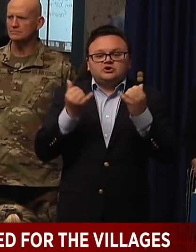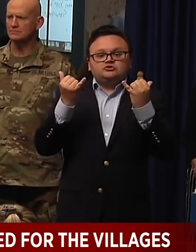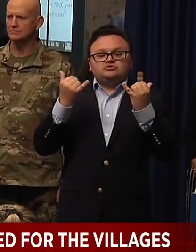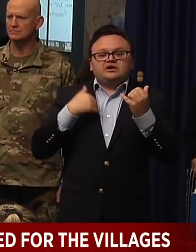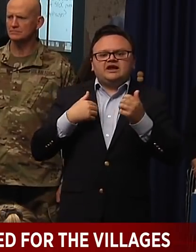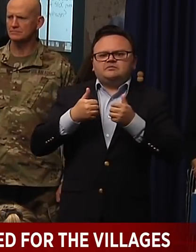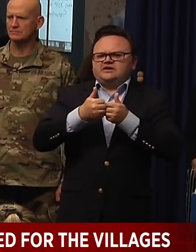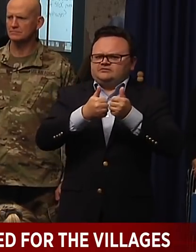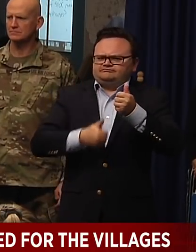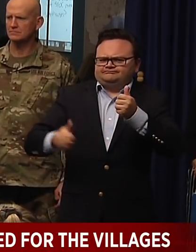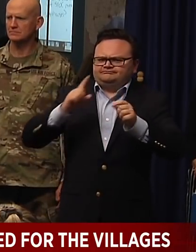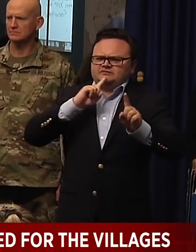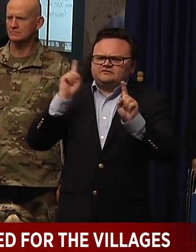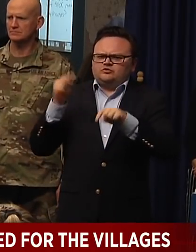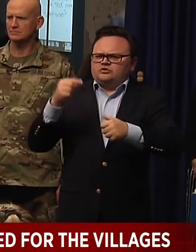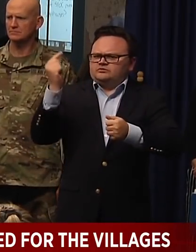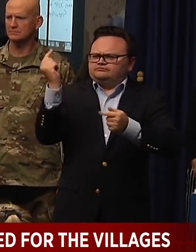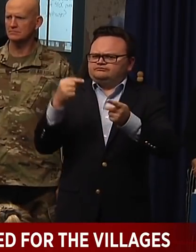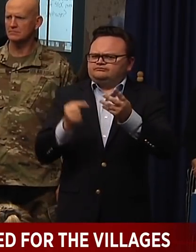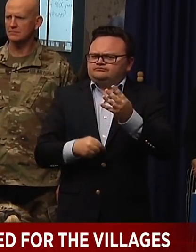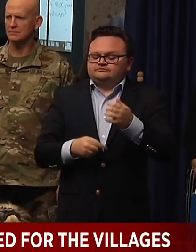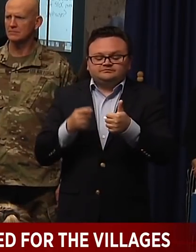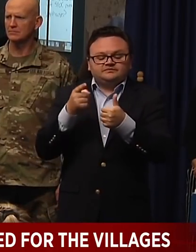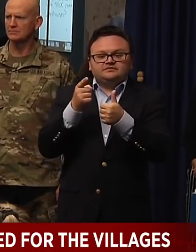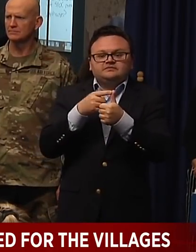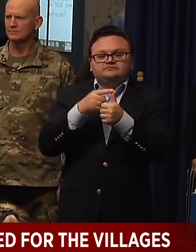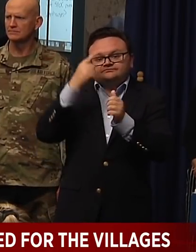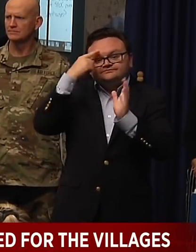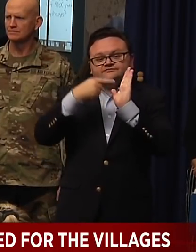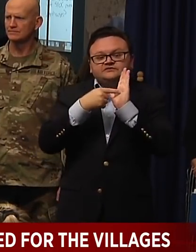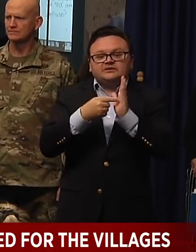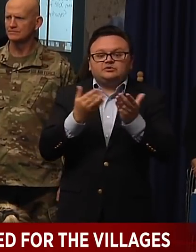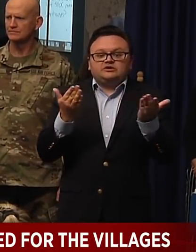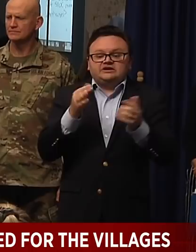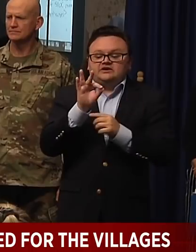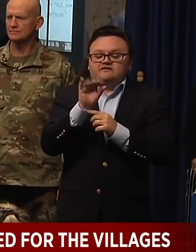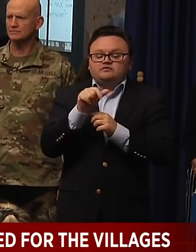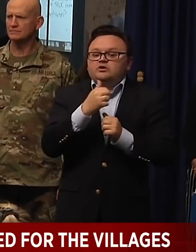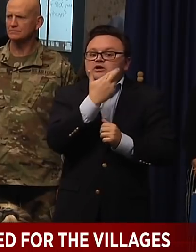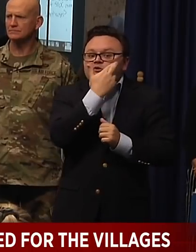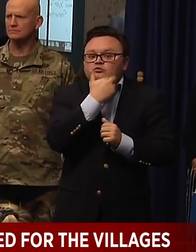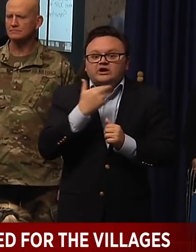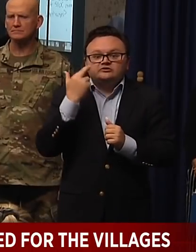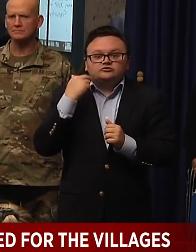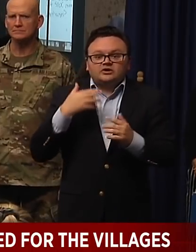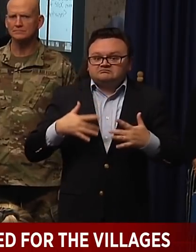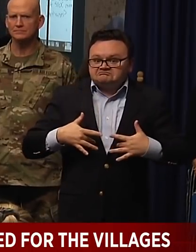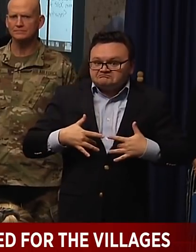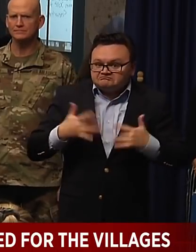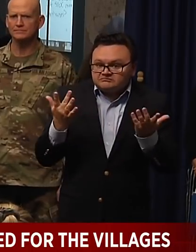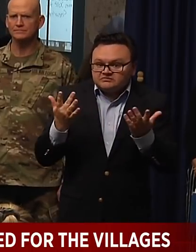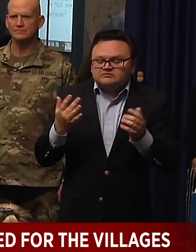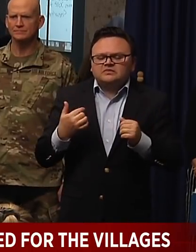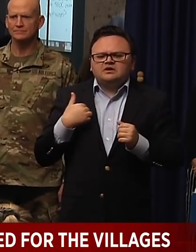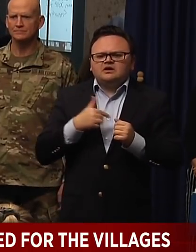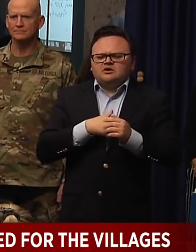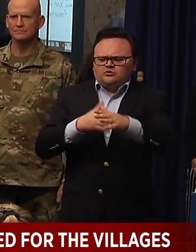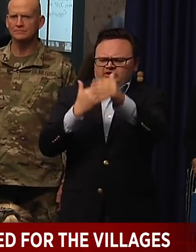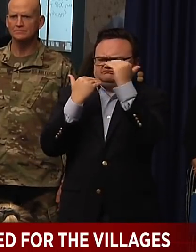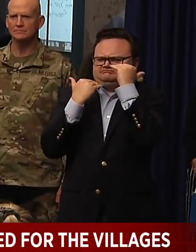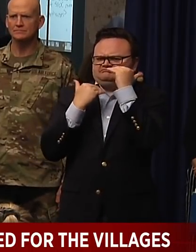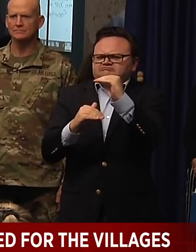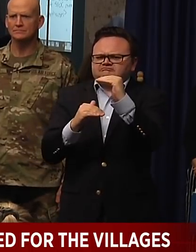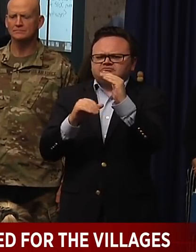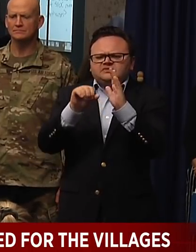One of the ones involved restaurant service in Florida. We had restricted that initially statewide,